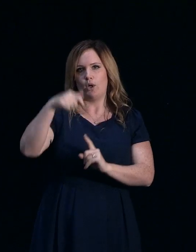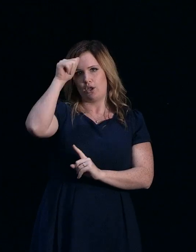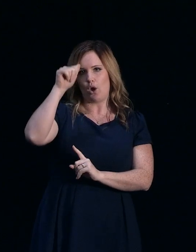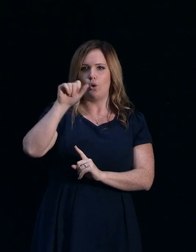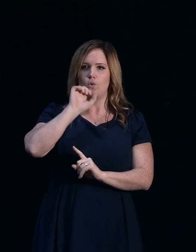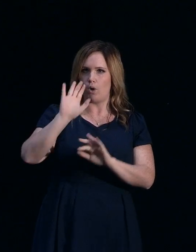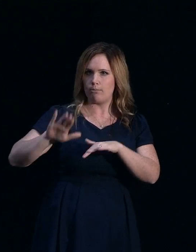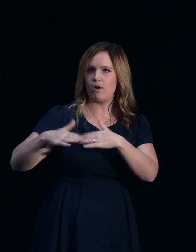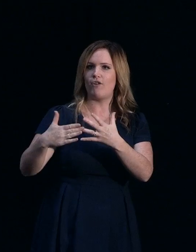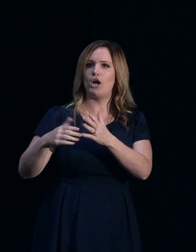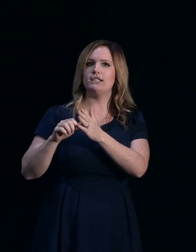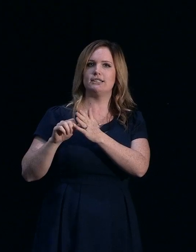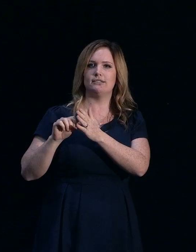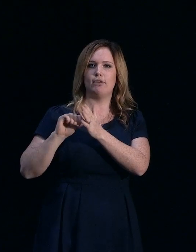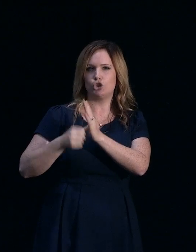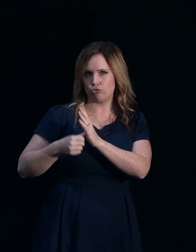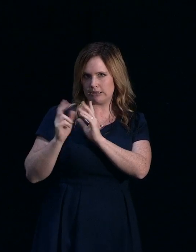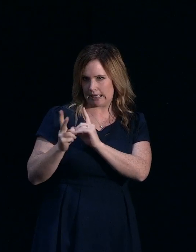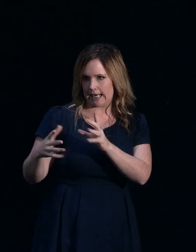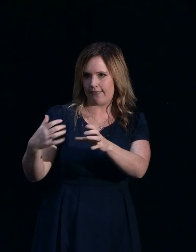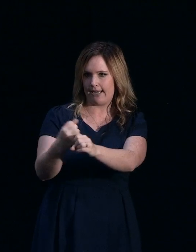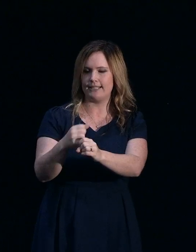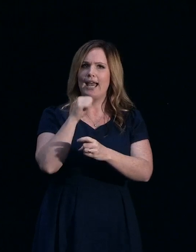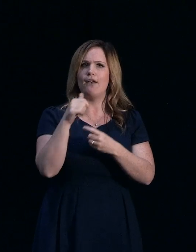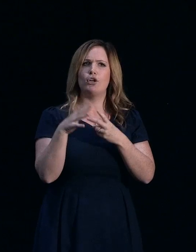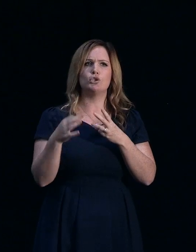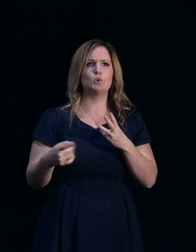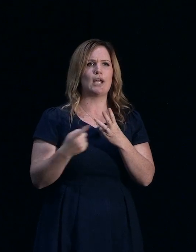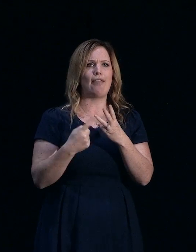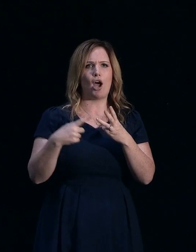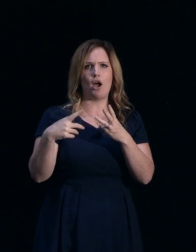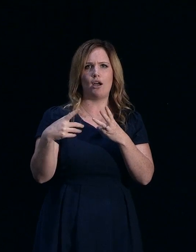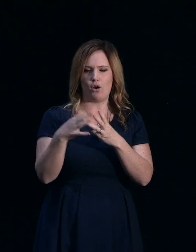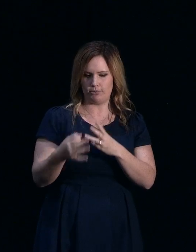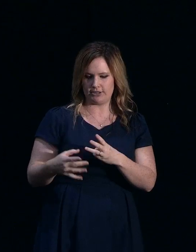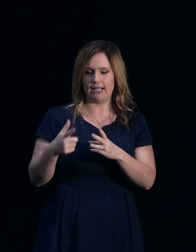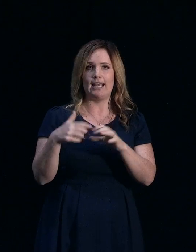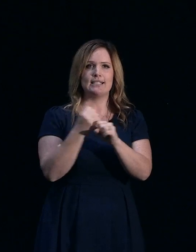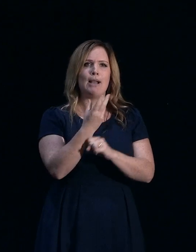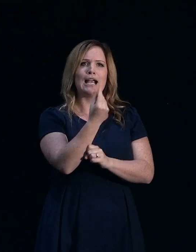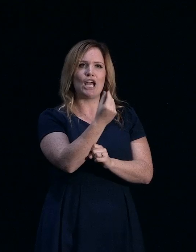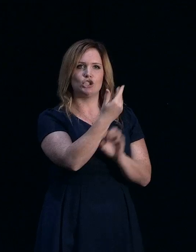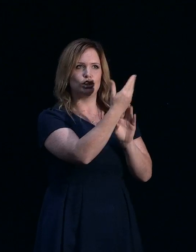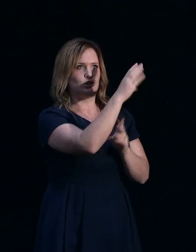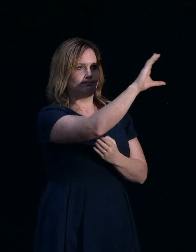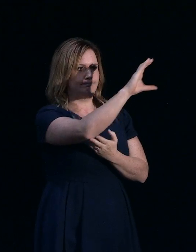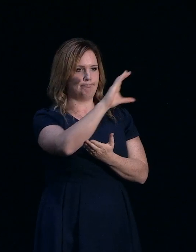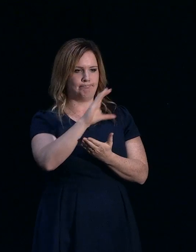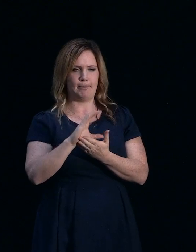insurable risk and we'll offer you insurance at the end. If you choose one of the other settlement options, so you might choose to cash settle if that's an option that